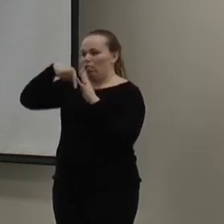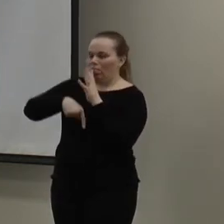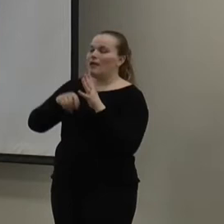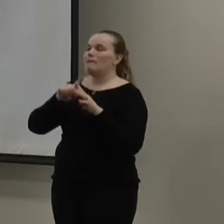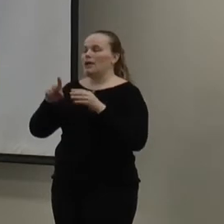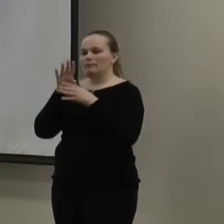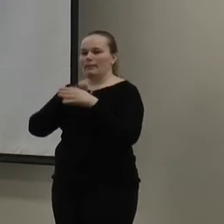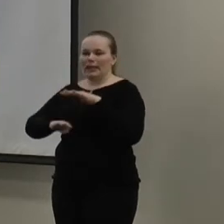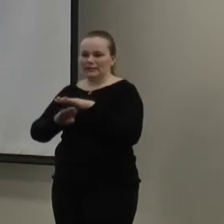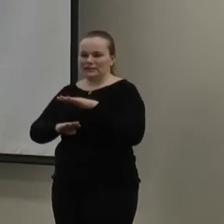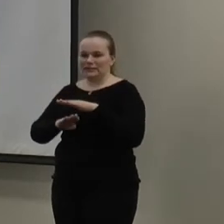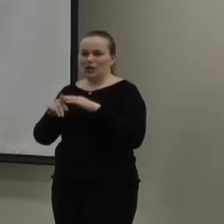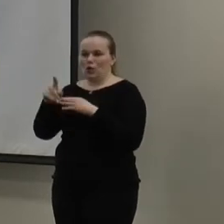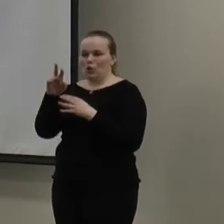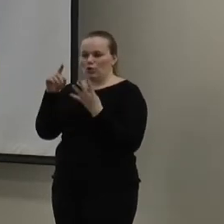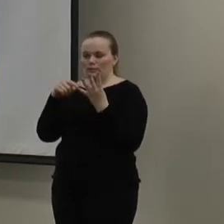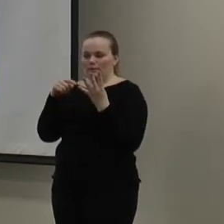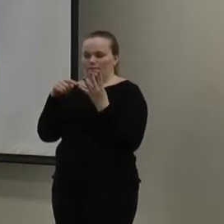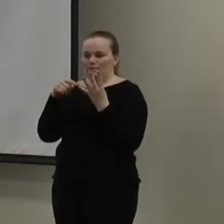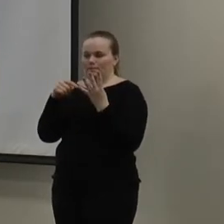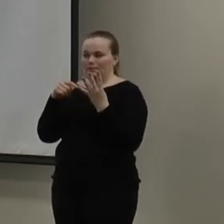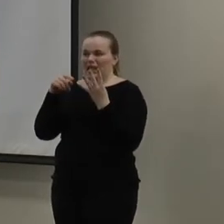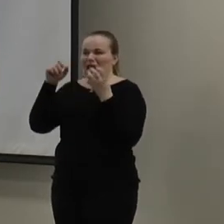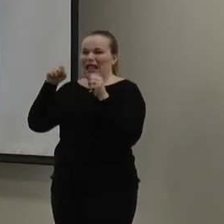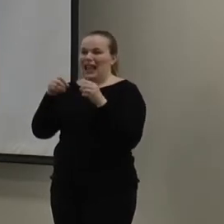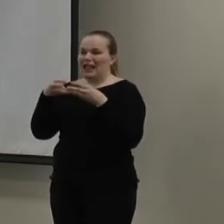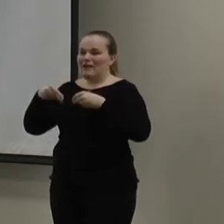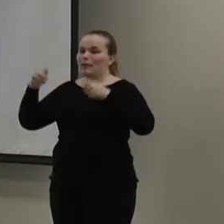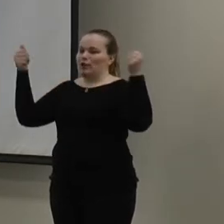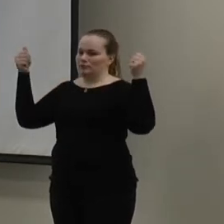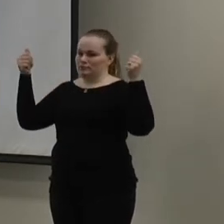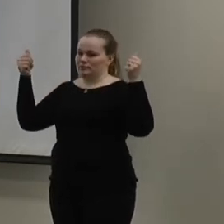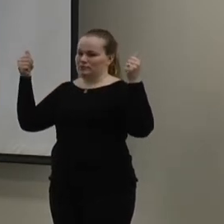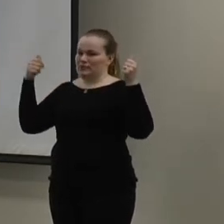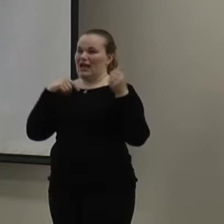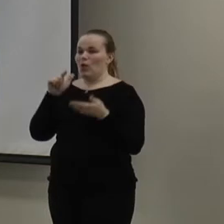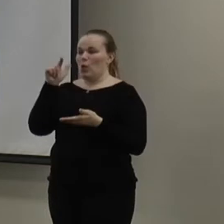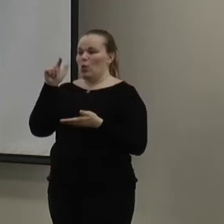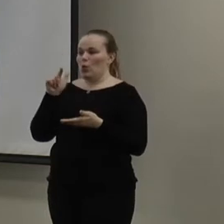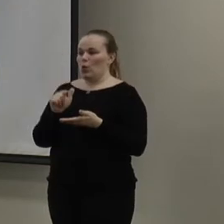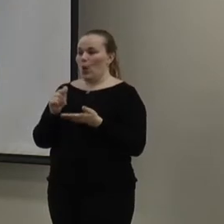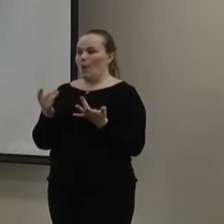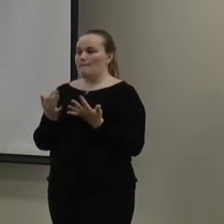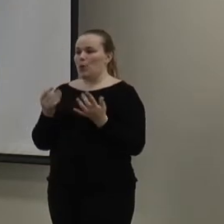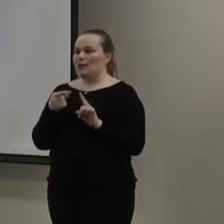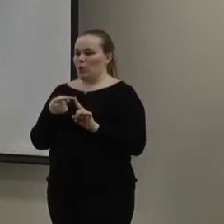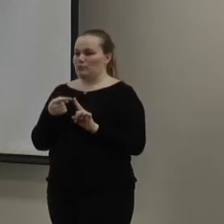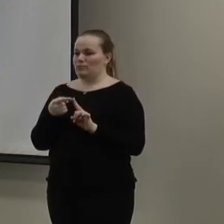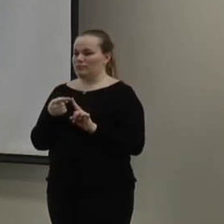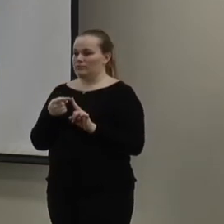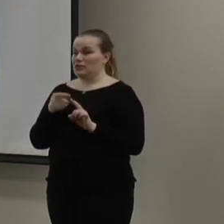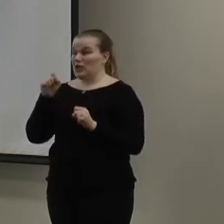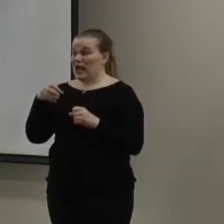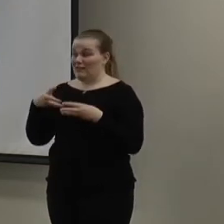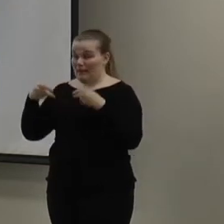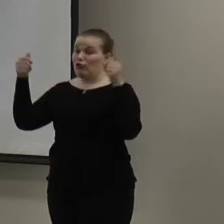basically, your refrigerant can basically evaporate. It has a low boiling pressure temperature. And so,